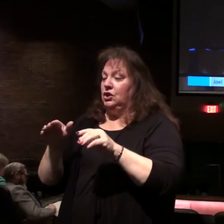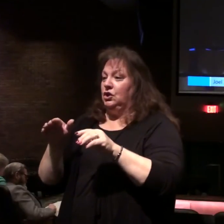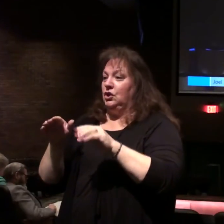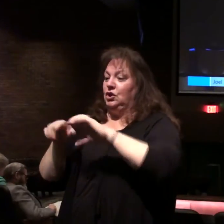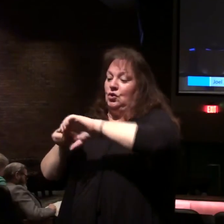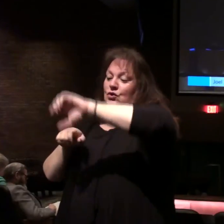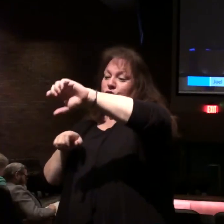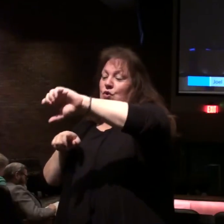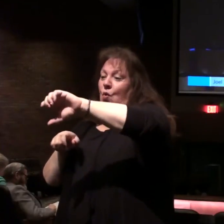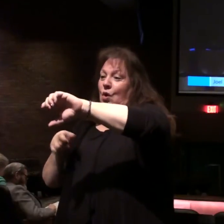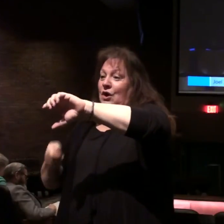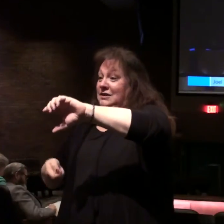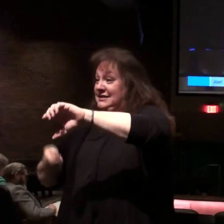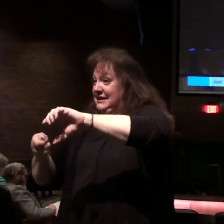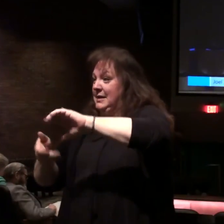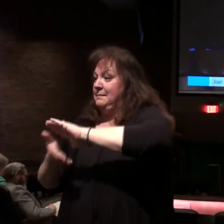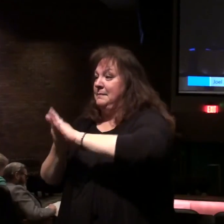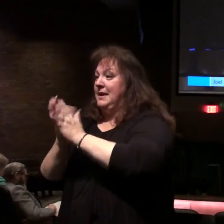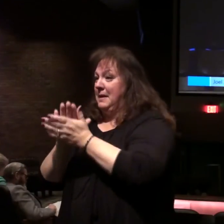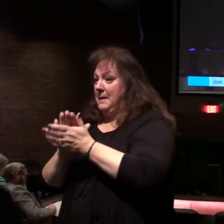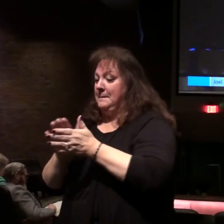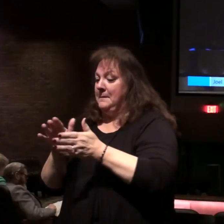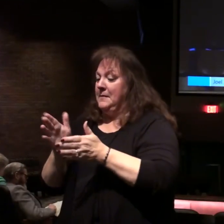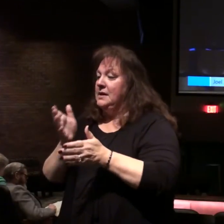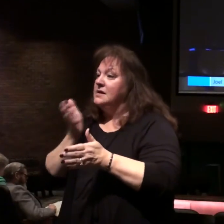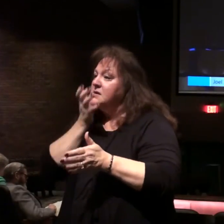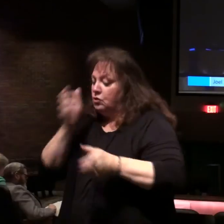plowshares and your spears into pruning hooks.